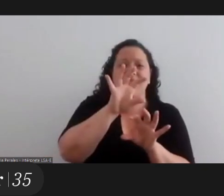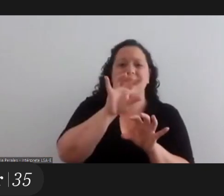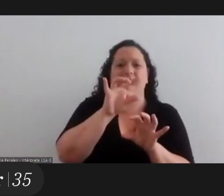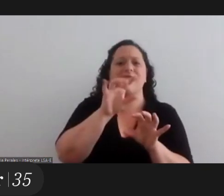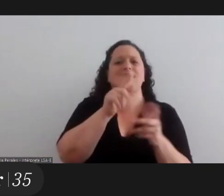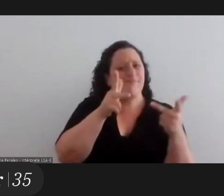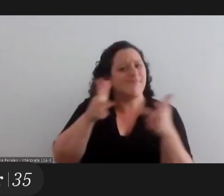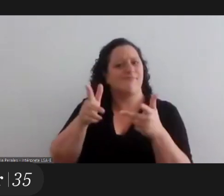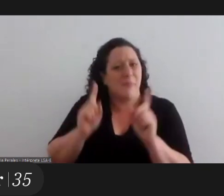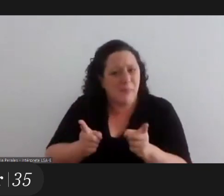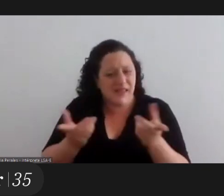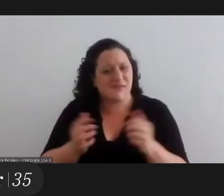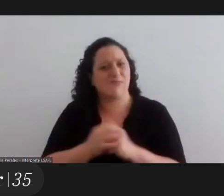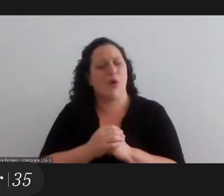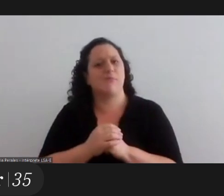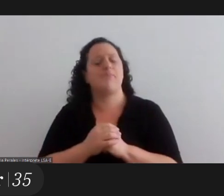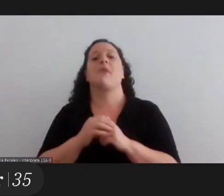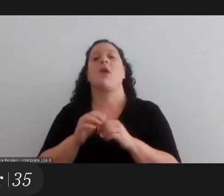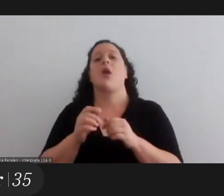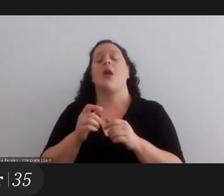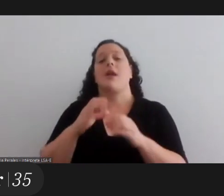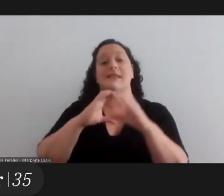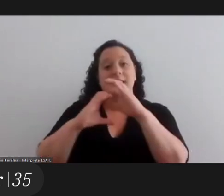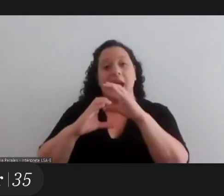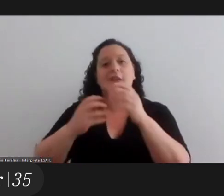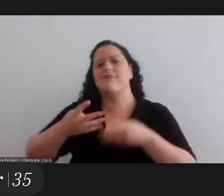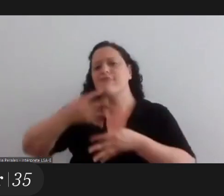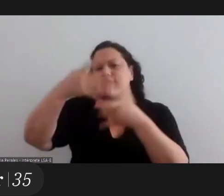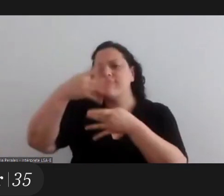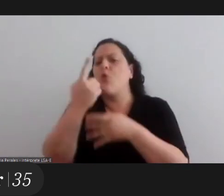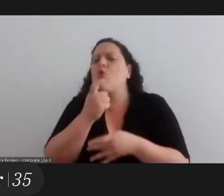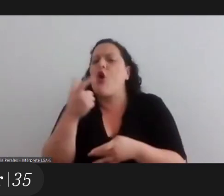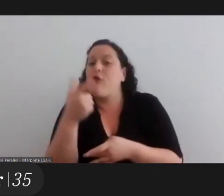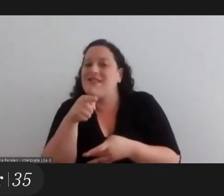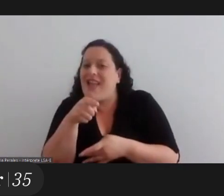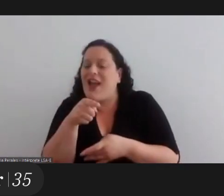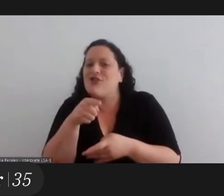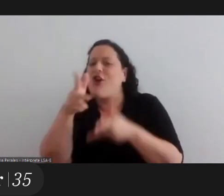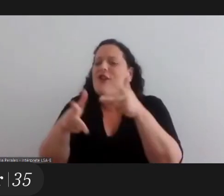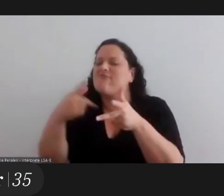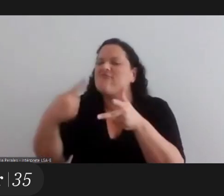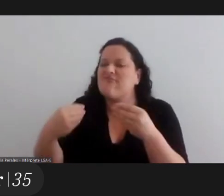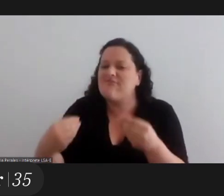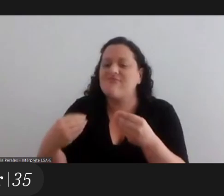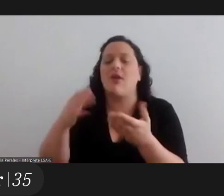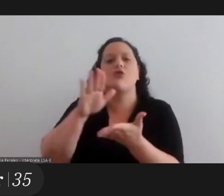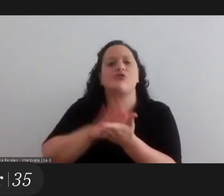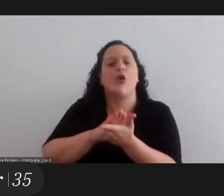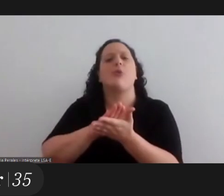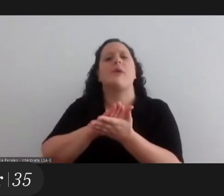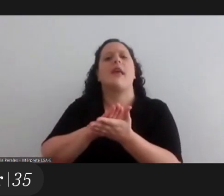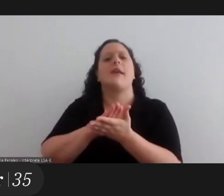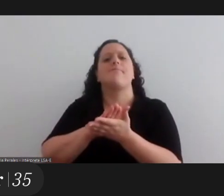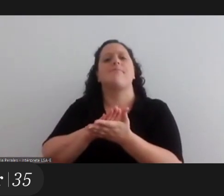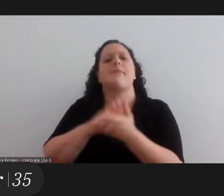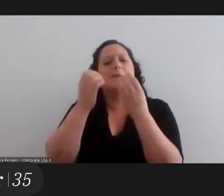etc there's and all there's also comments in the chat box that pointed out the importance of thinking also